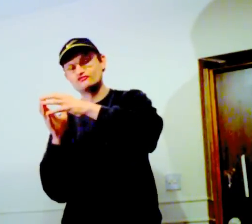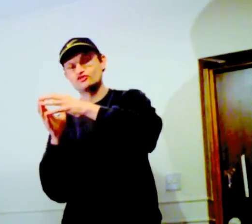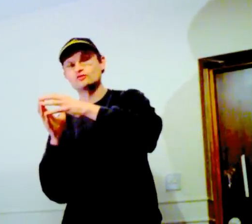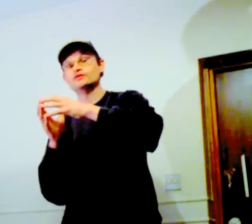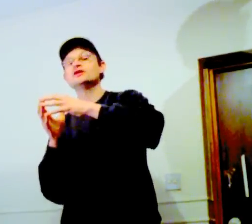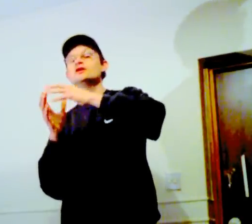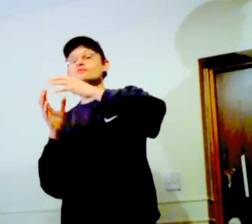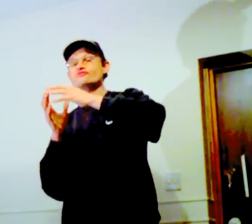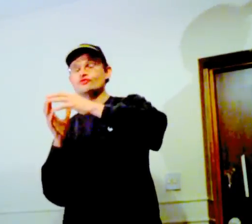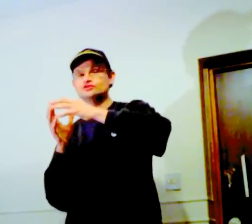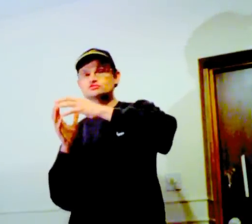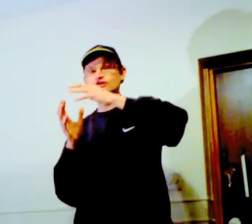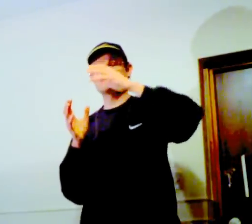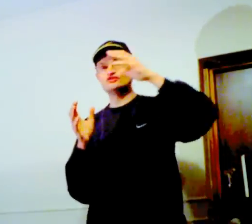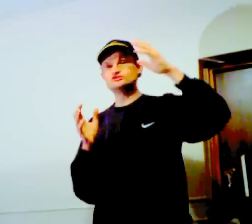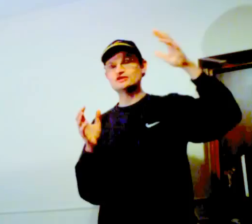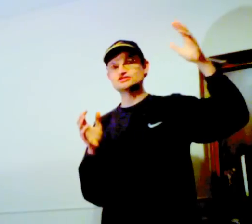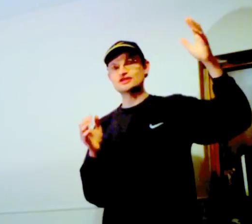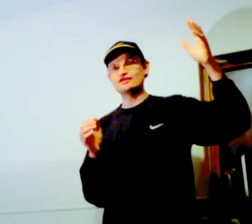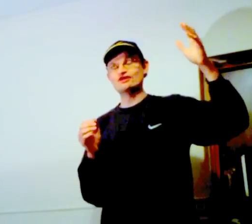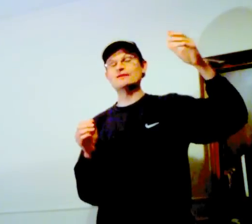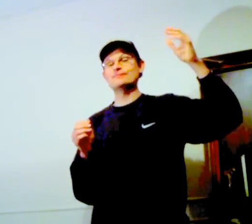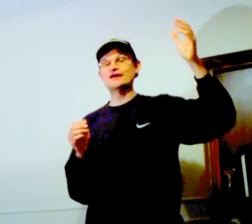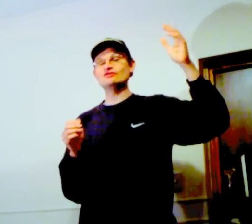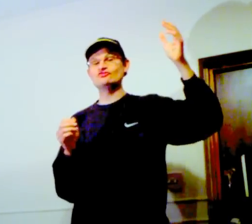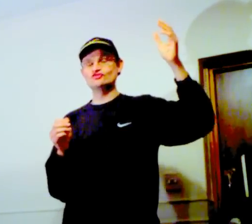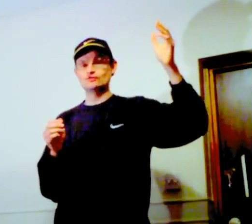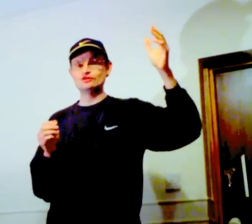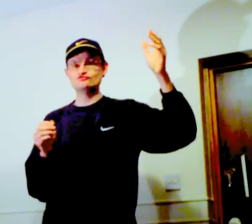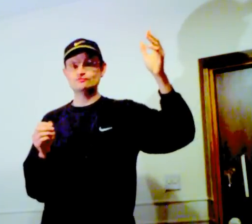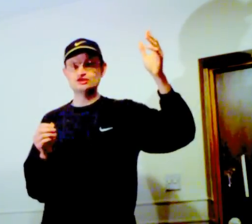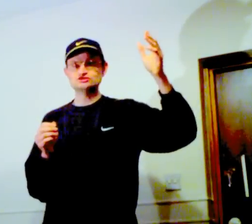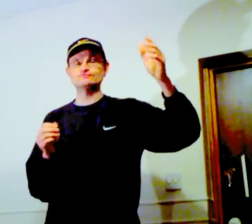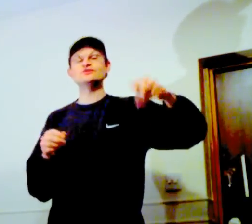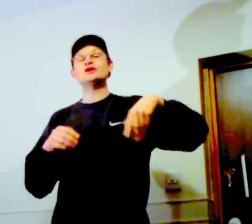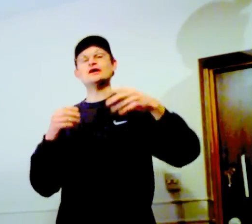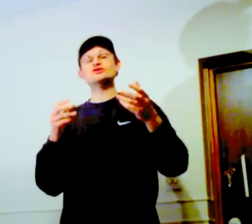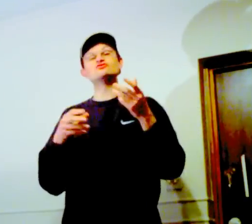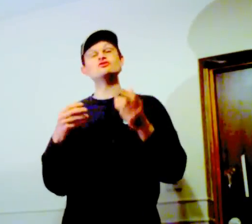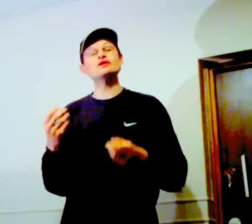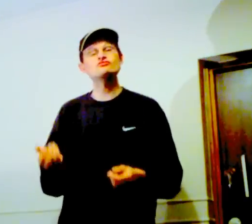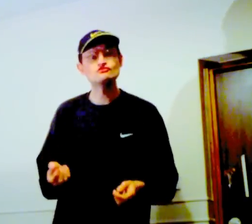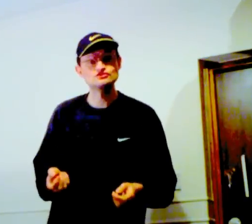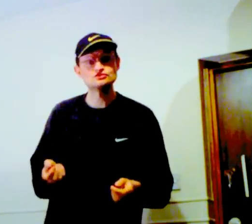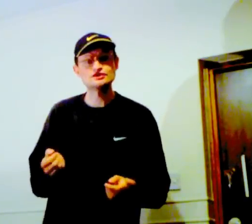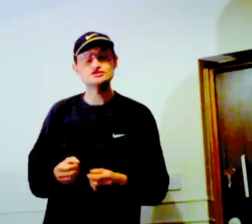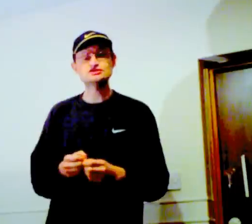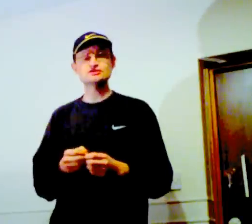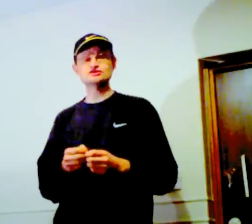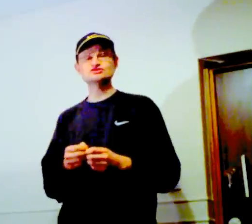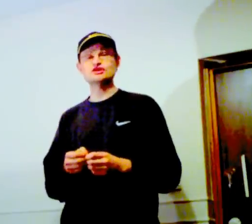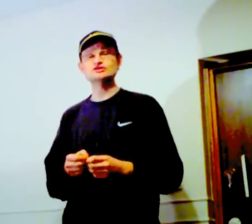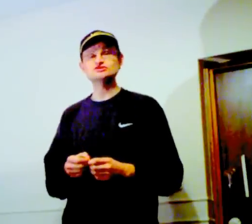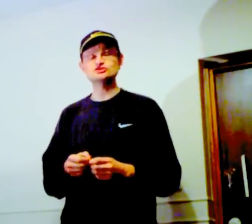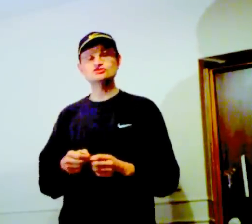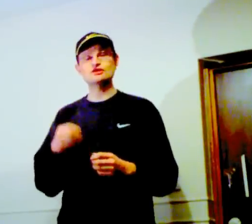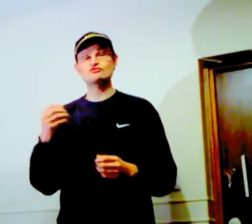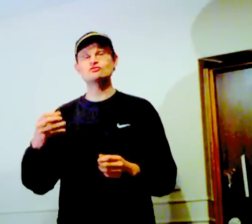-verbally, before you try and re-translate that back into verbal information. And you can do that through visualization exercises, can do that through